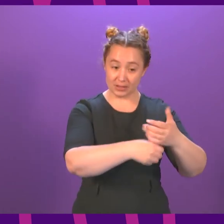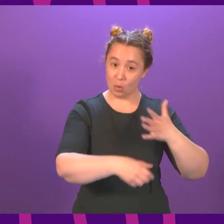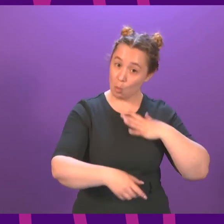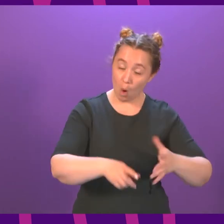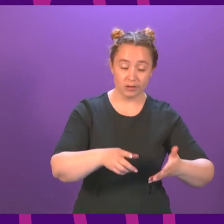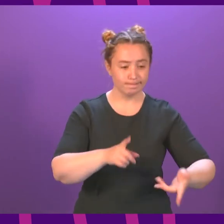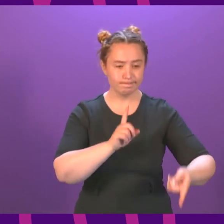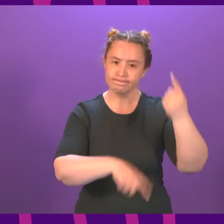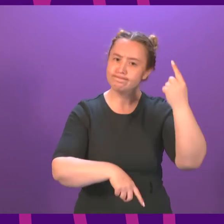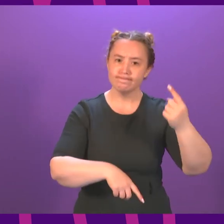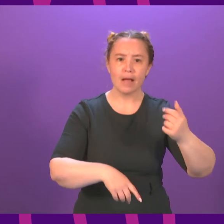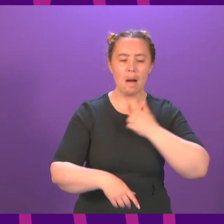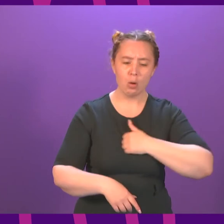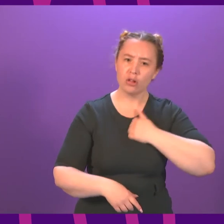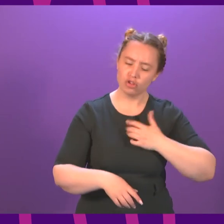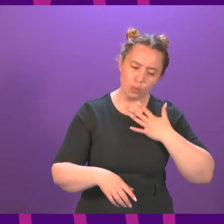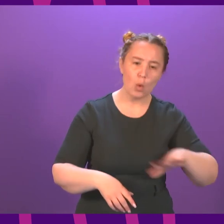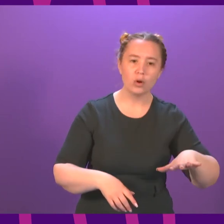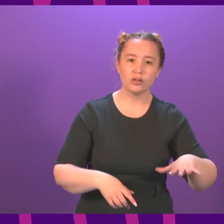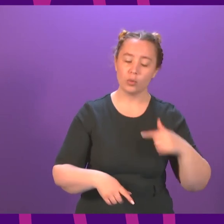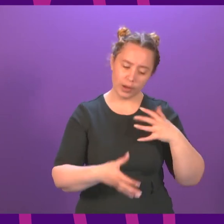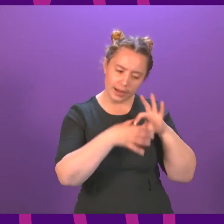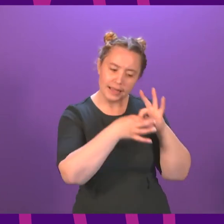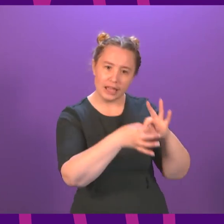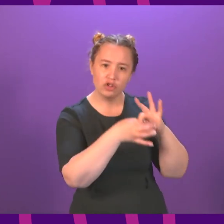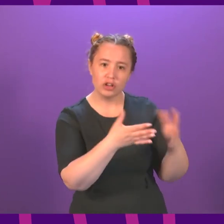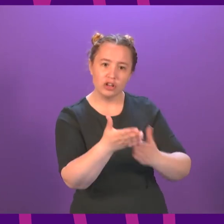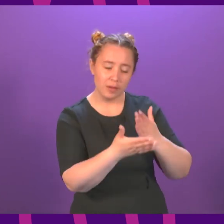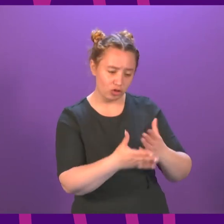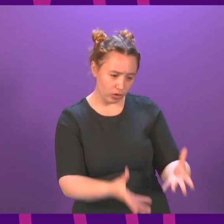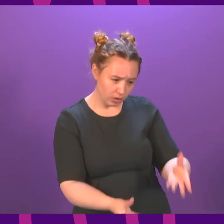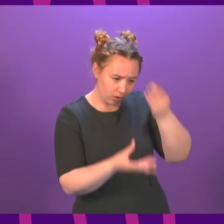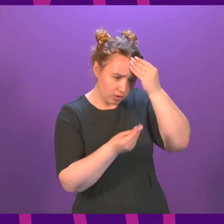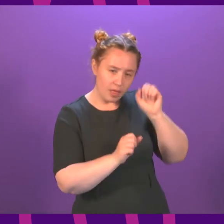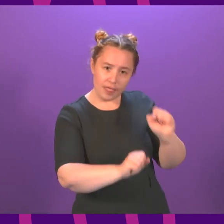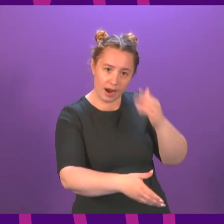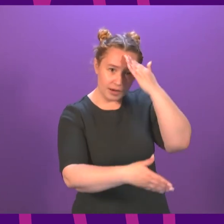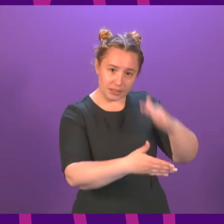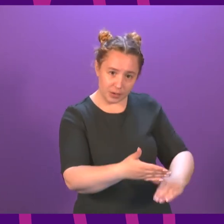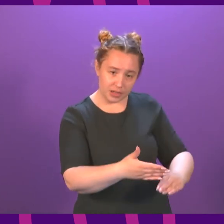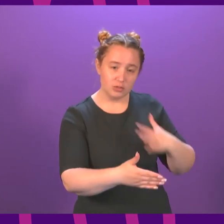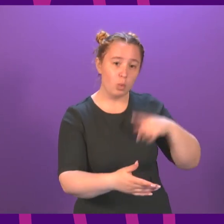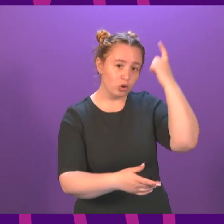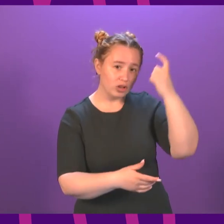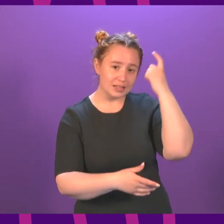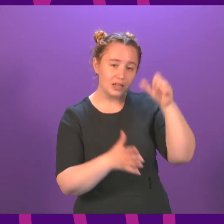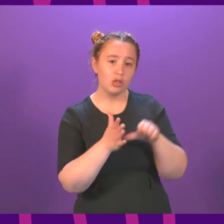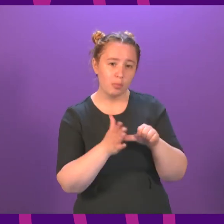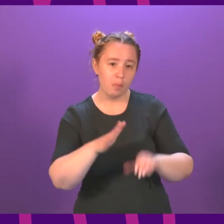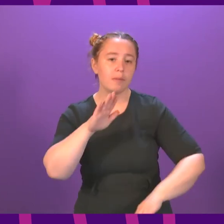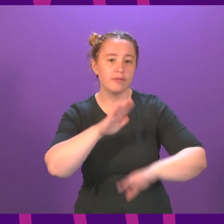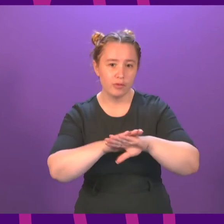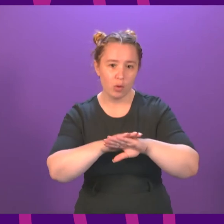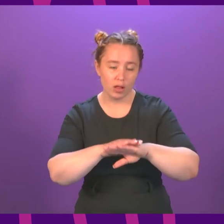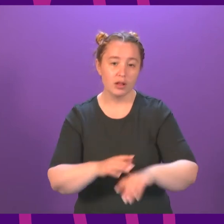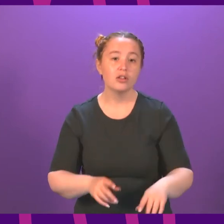apology so that we can better understand their experiences in order that we can then consider the issue more fully. I give the commitment that we